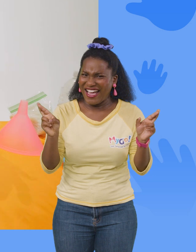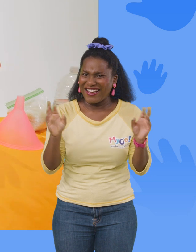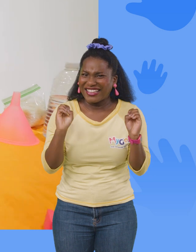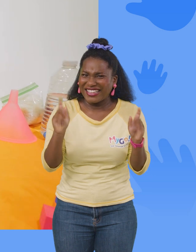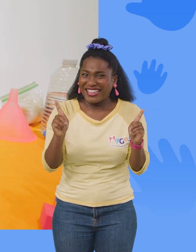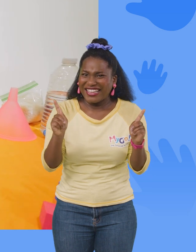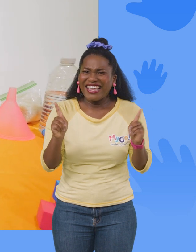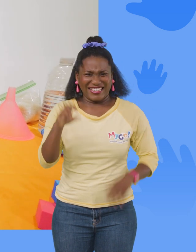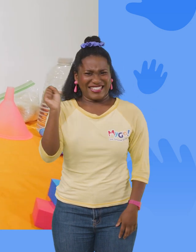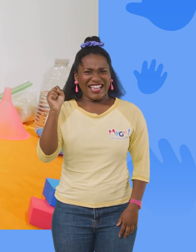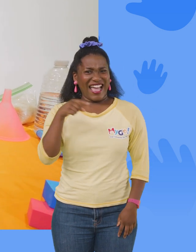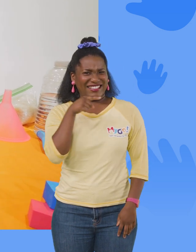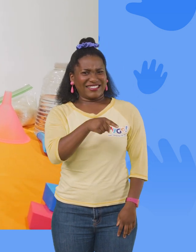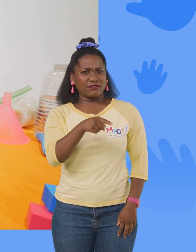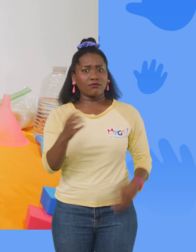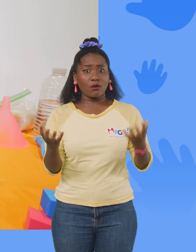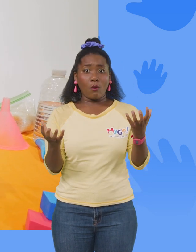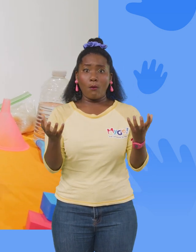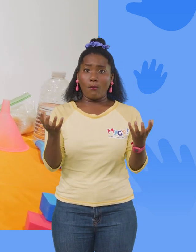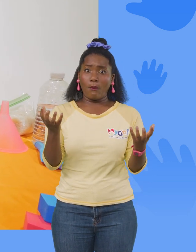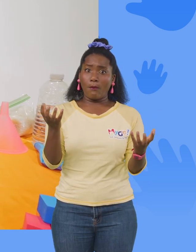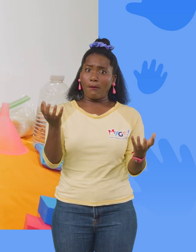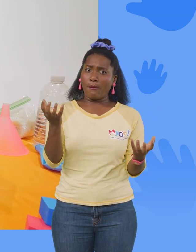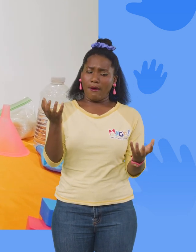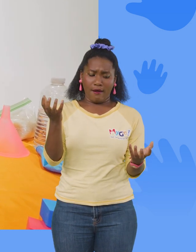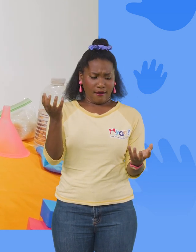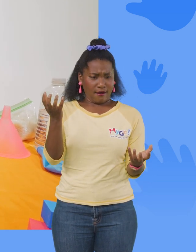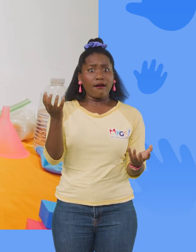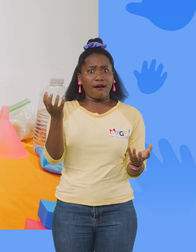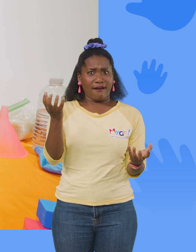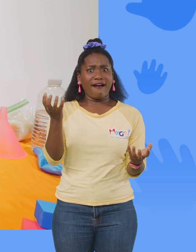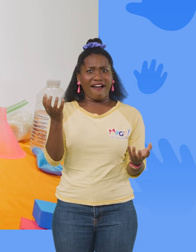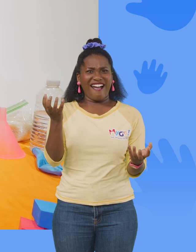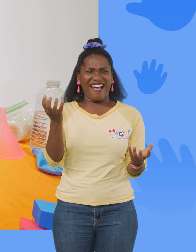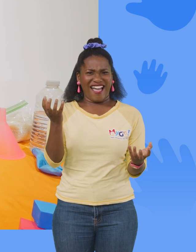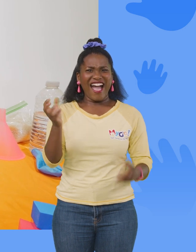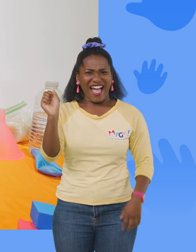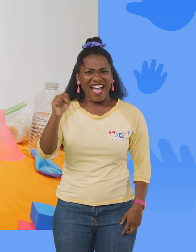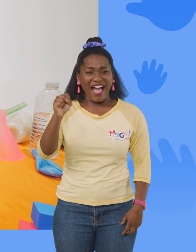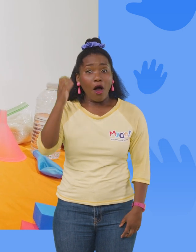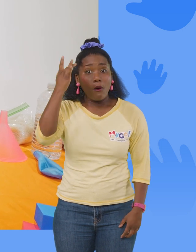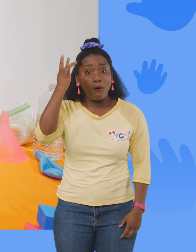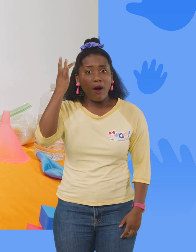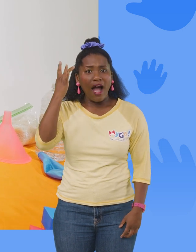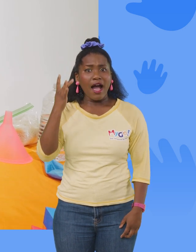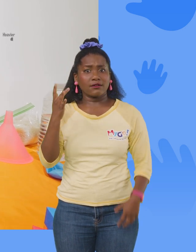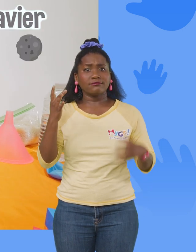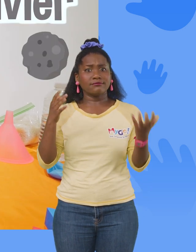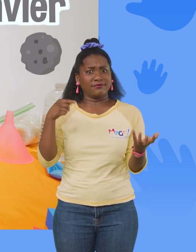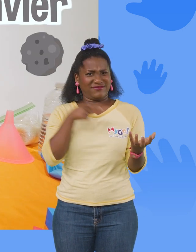Yeah, do you see how the rock is lower? Yeah, because this side is heavier.